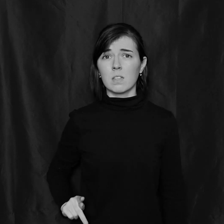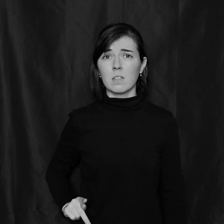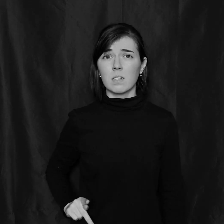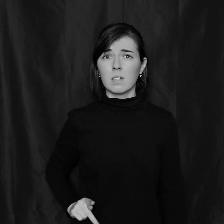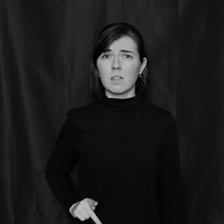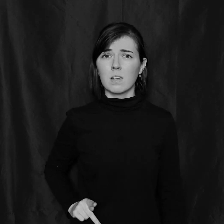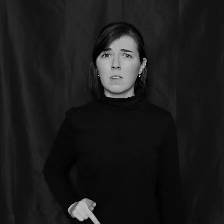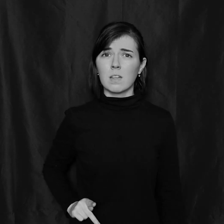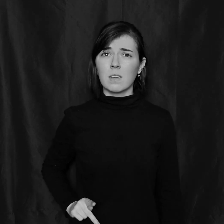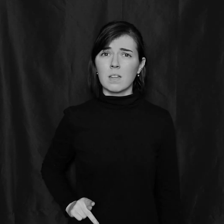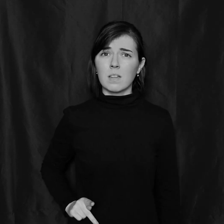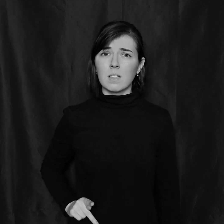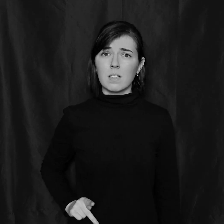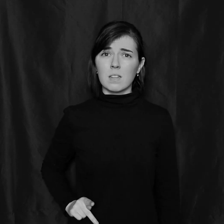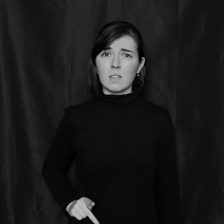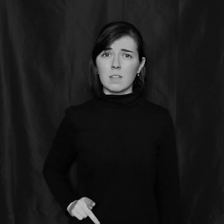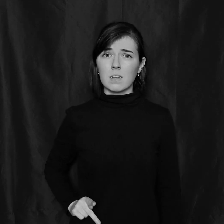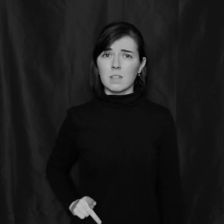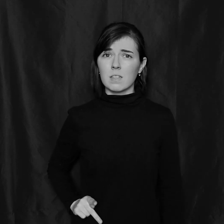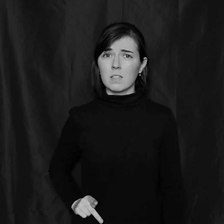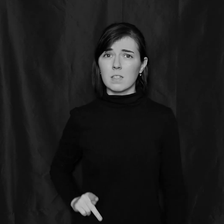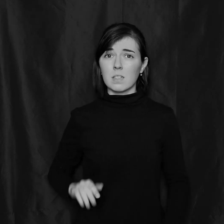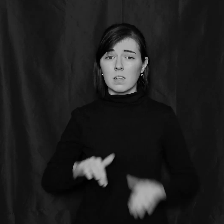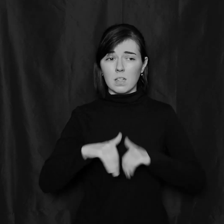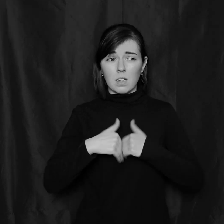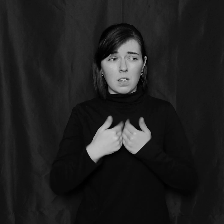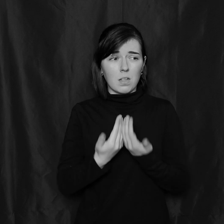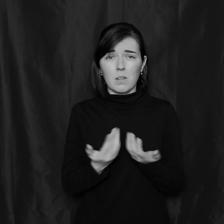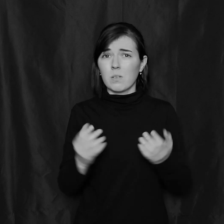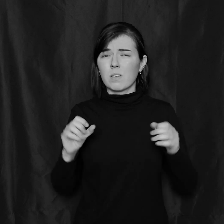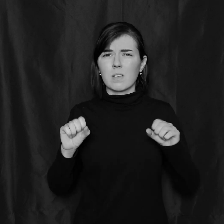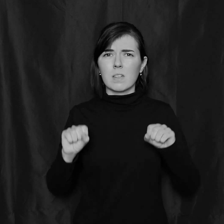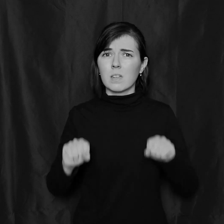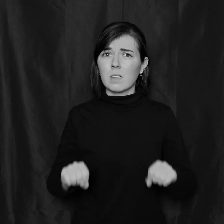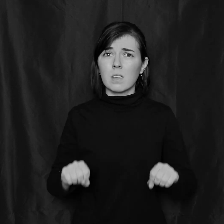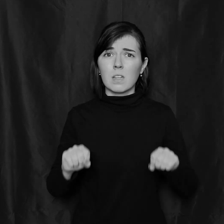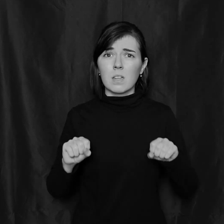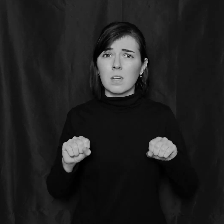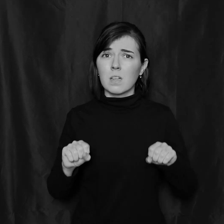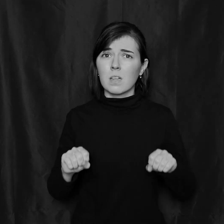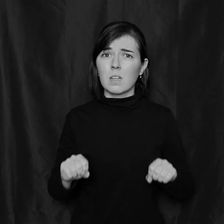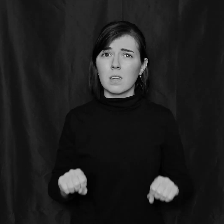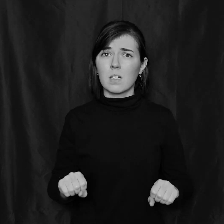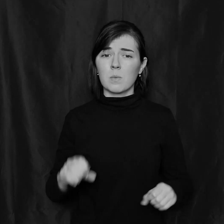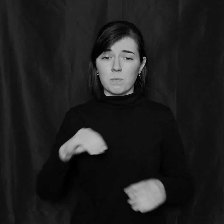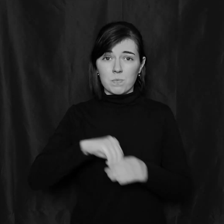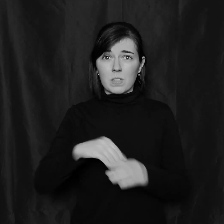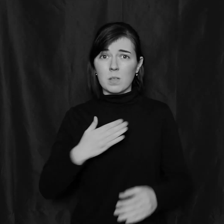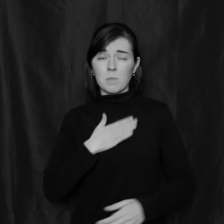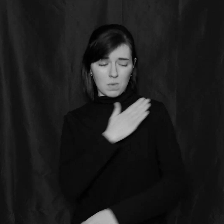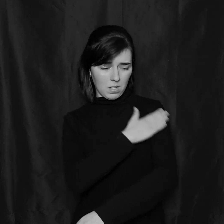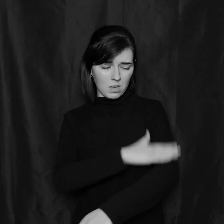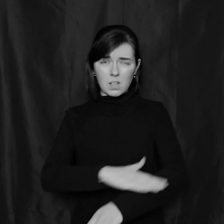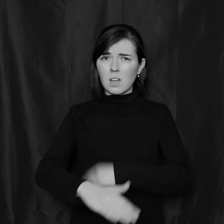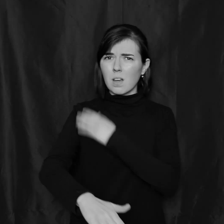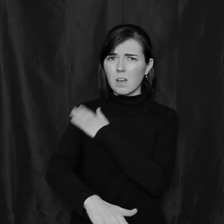king? How could it be? How This baby in my